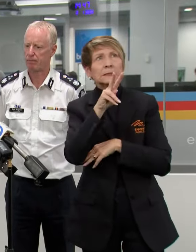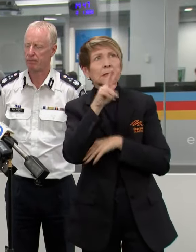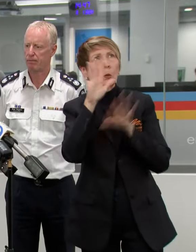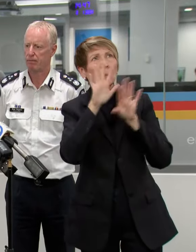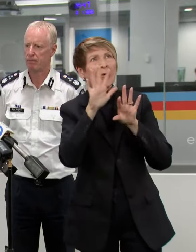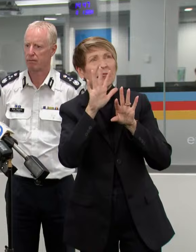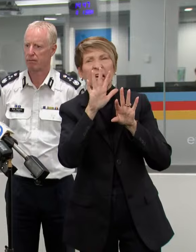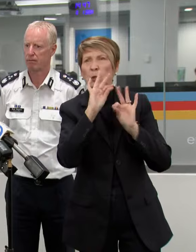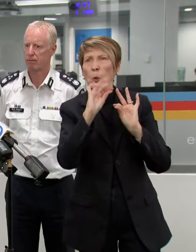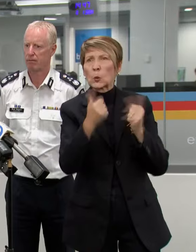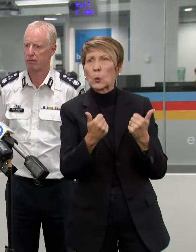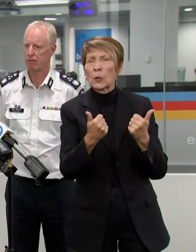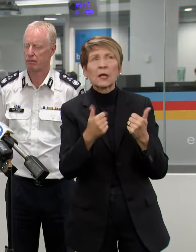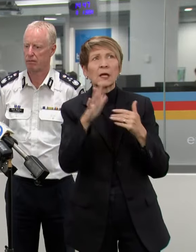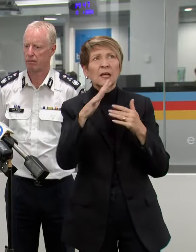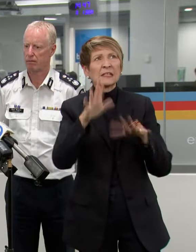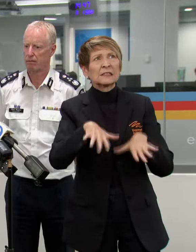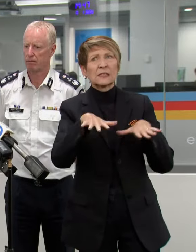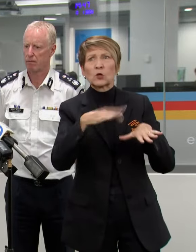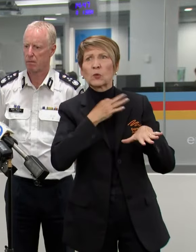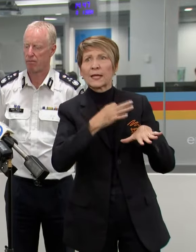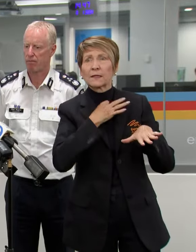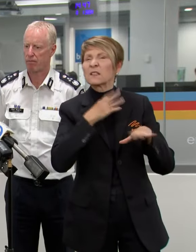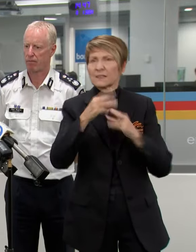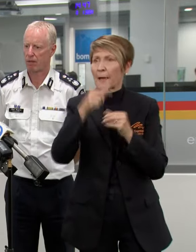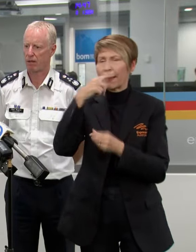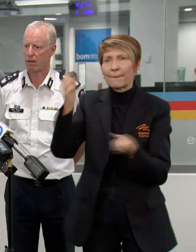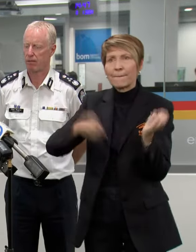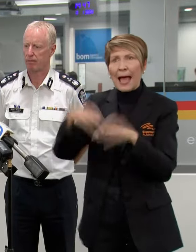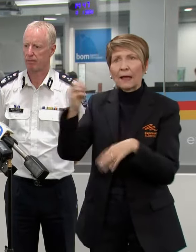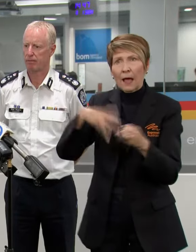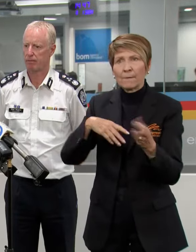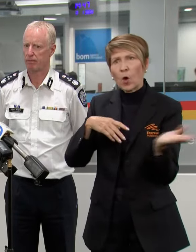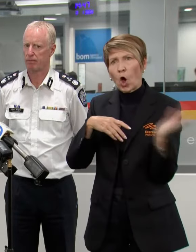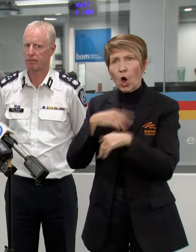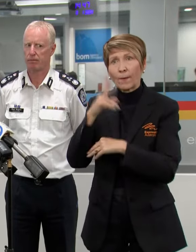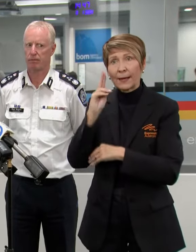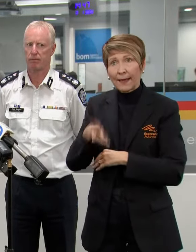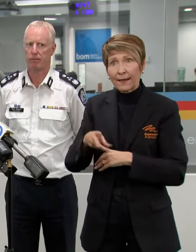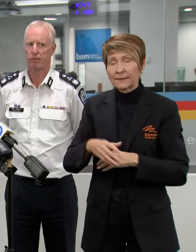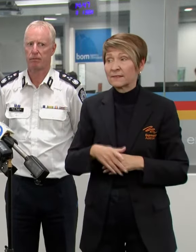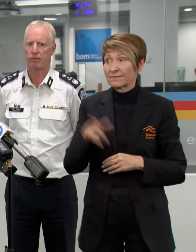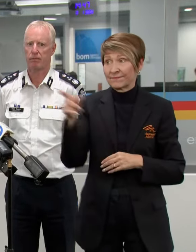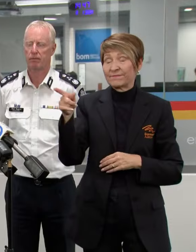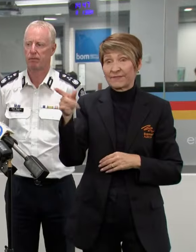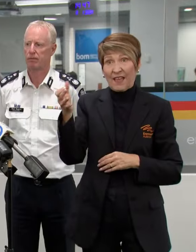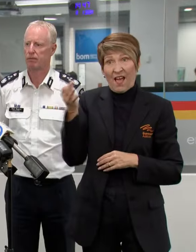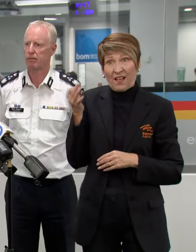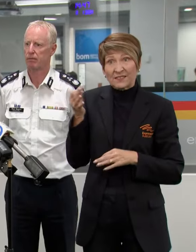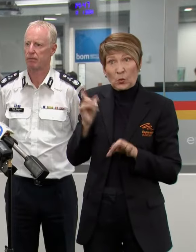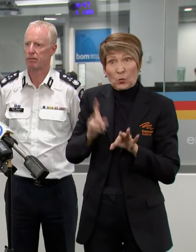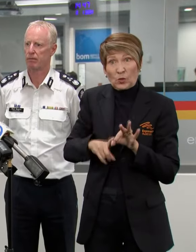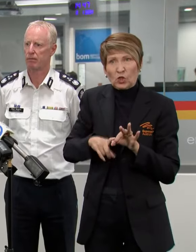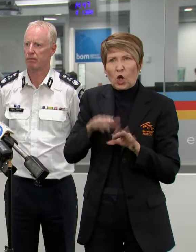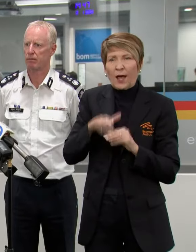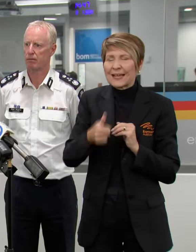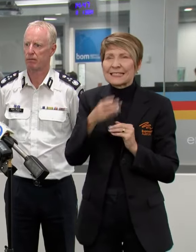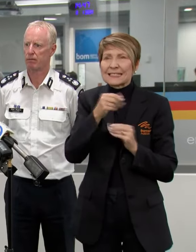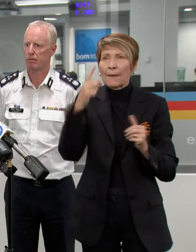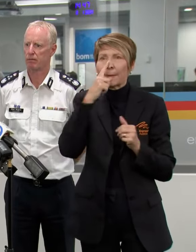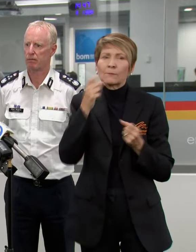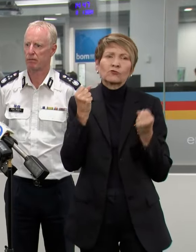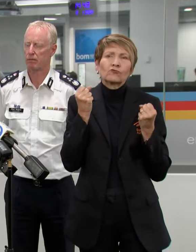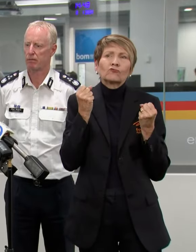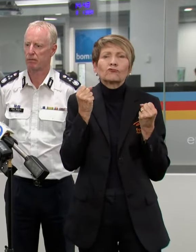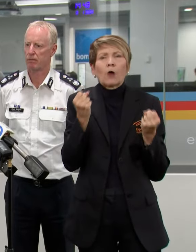home, as a result of the severe weather that we're seeing. And just with the drought through flood waters, I think people, maybe people that panicked